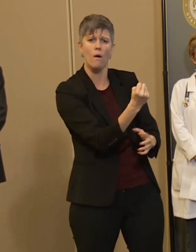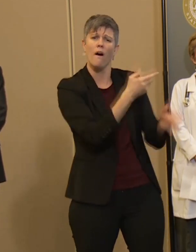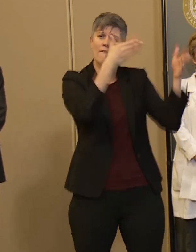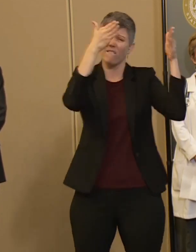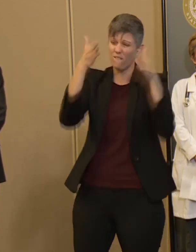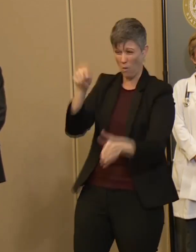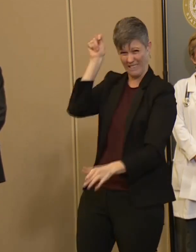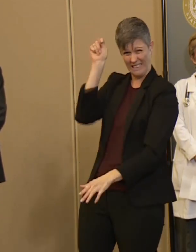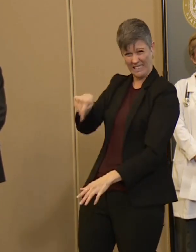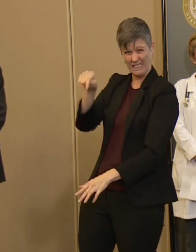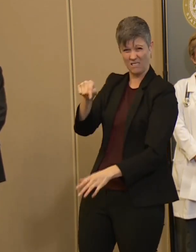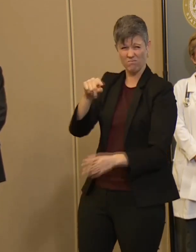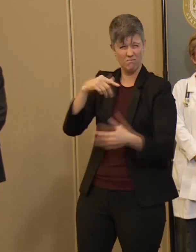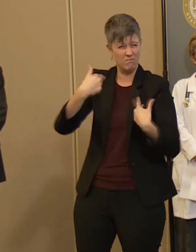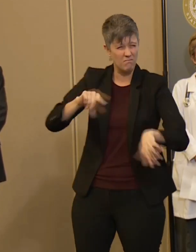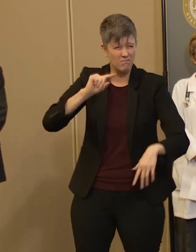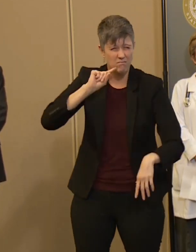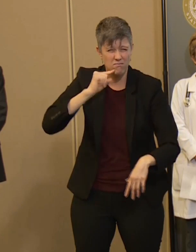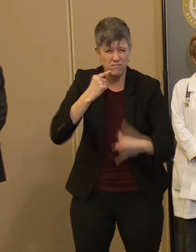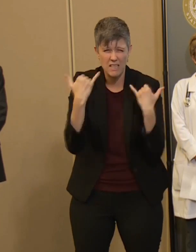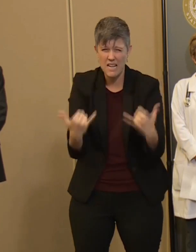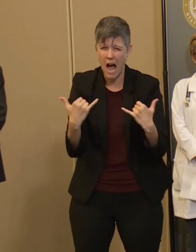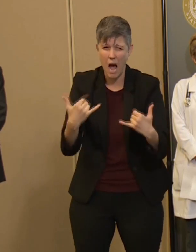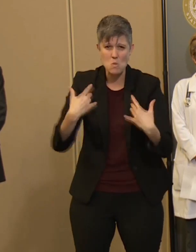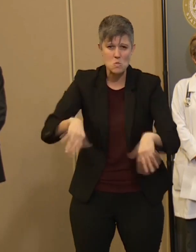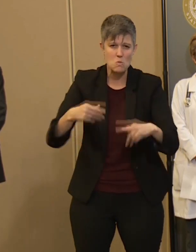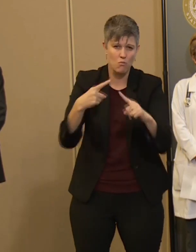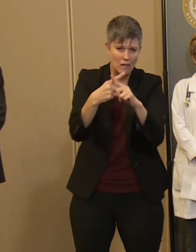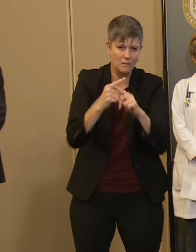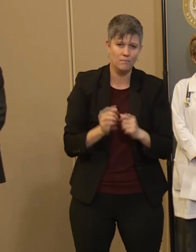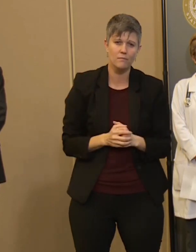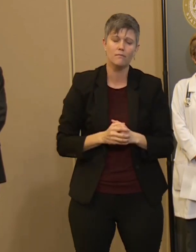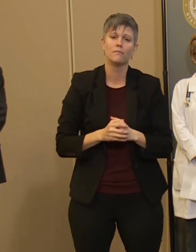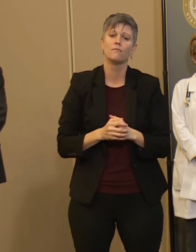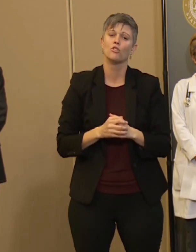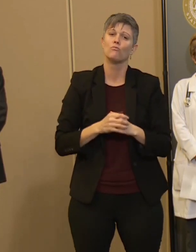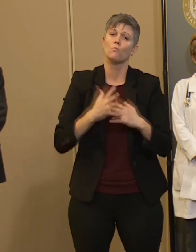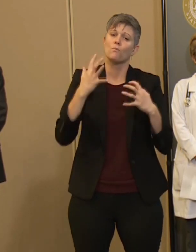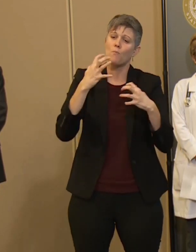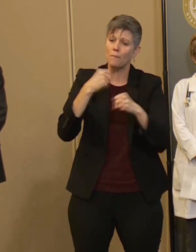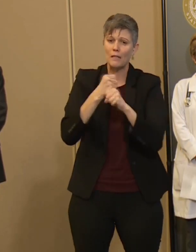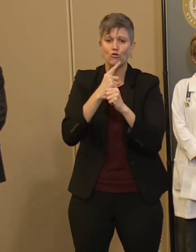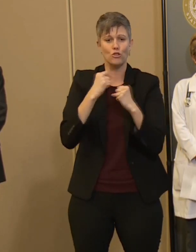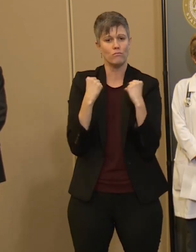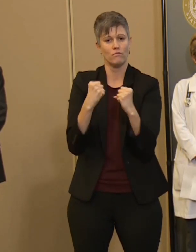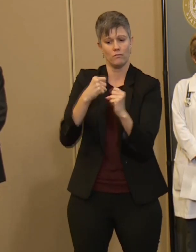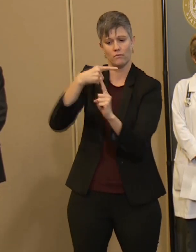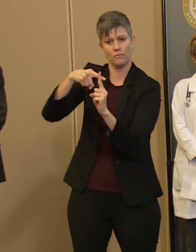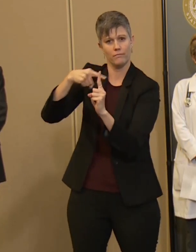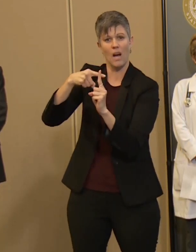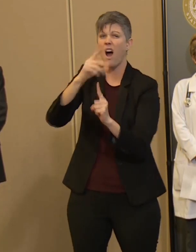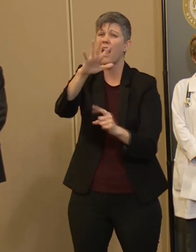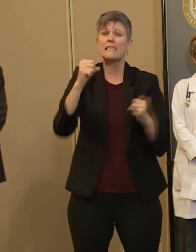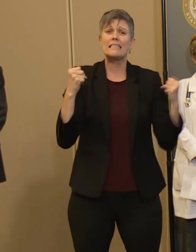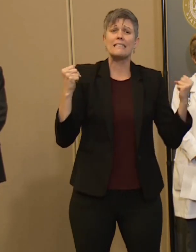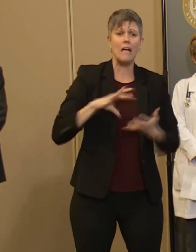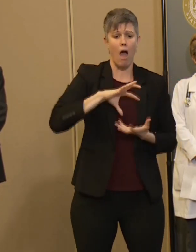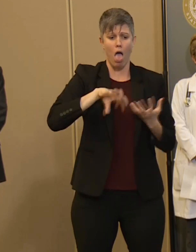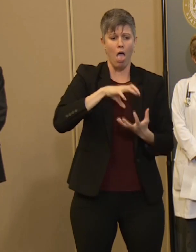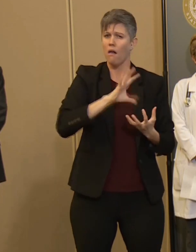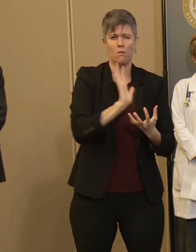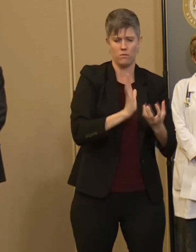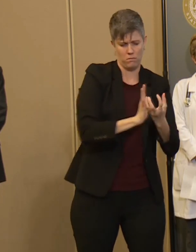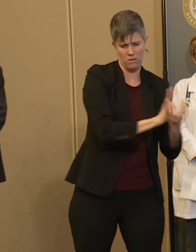already at war. We have to continue to choose strength over fear in the face of adversity. But to do this,